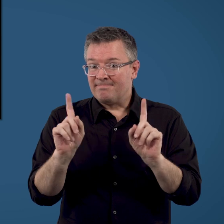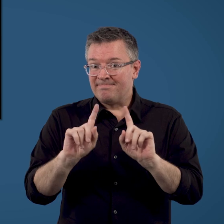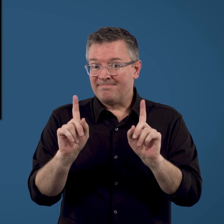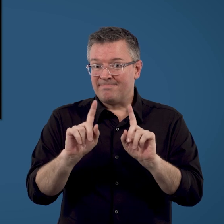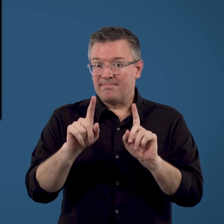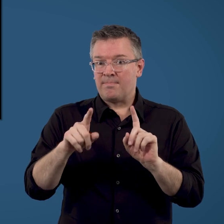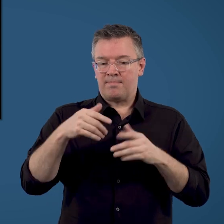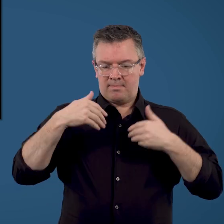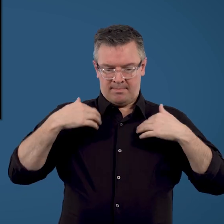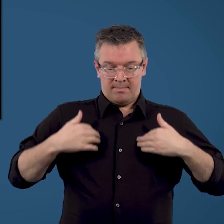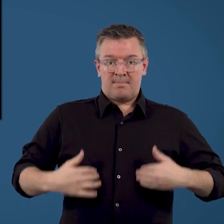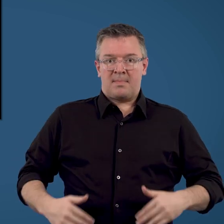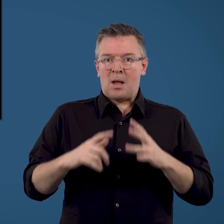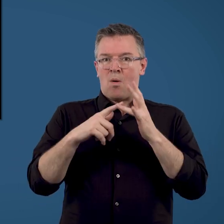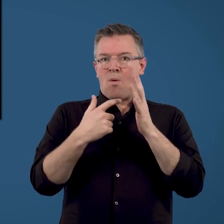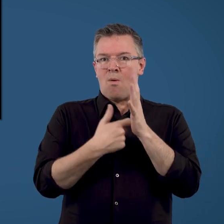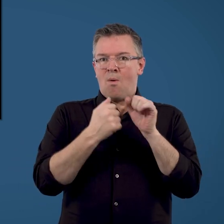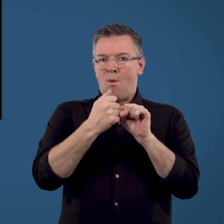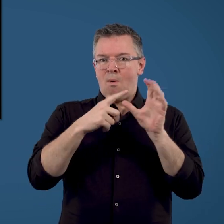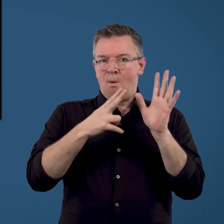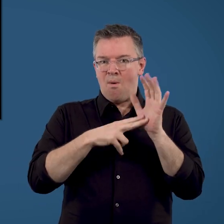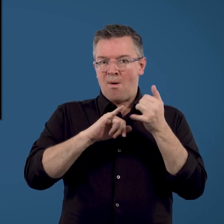damage of internal organs and death.